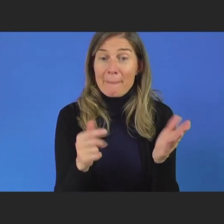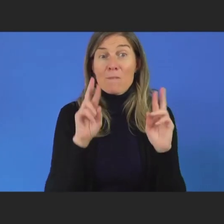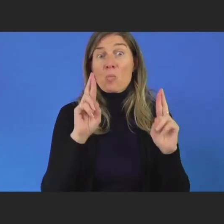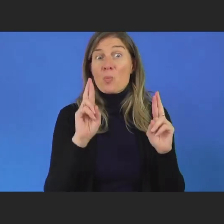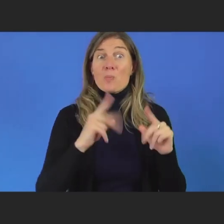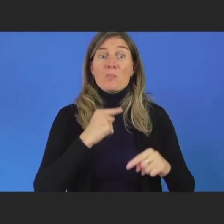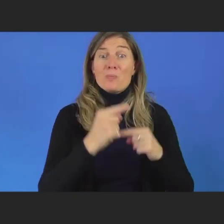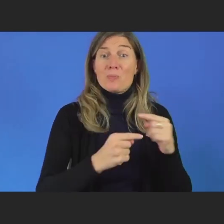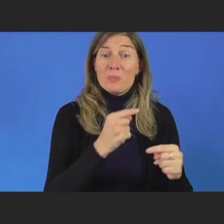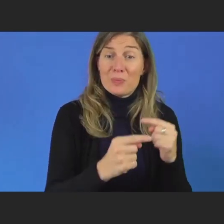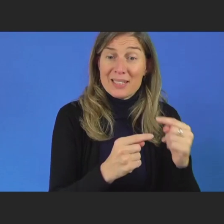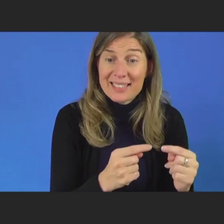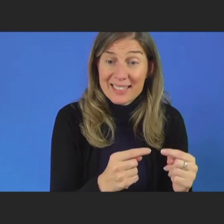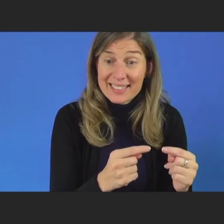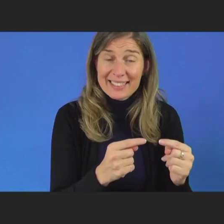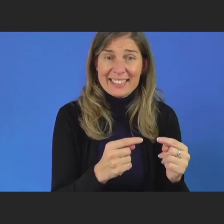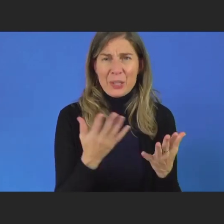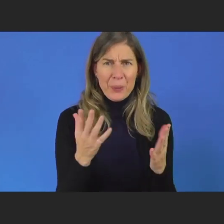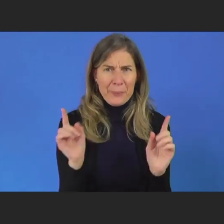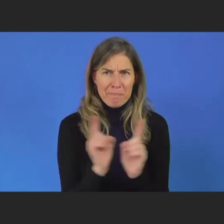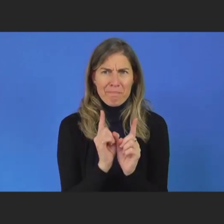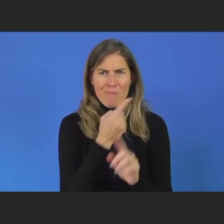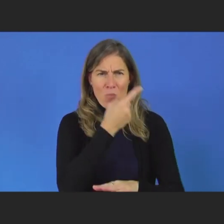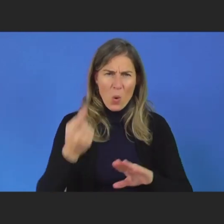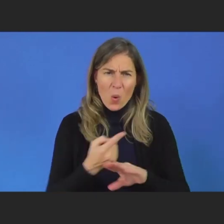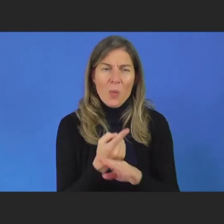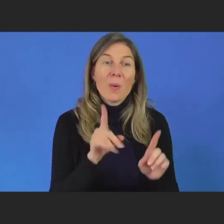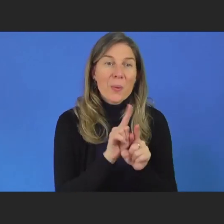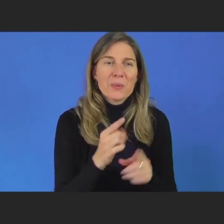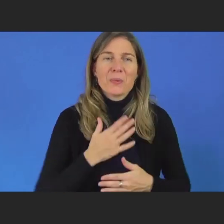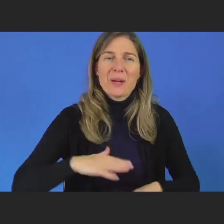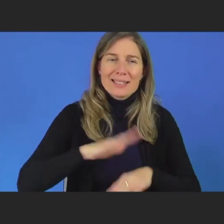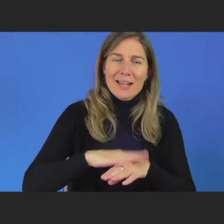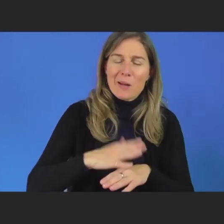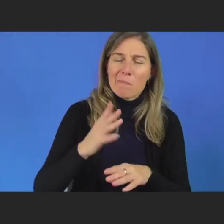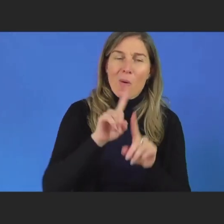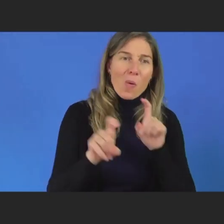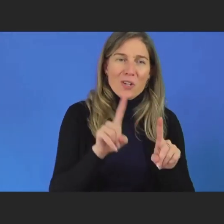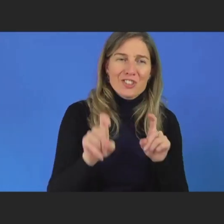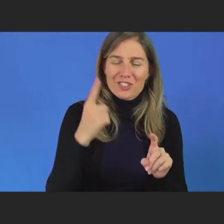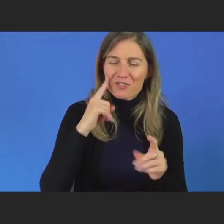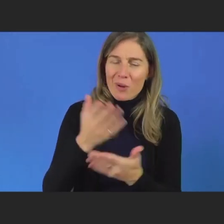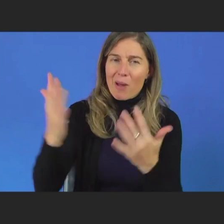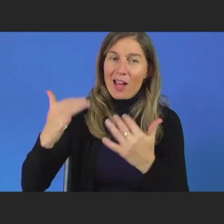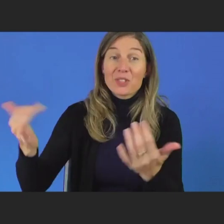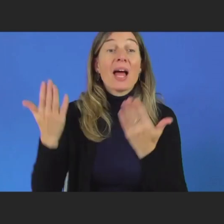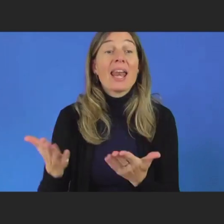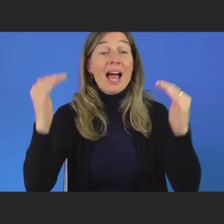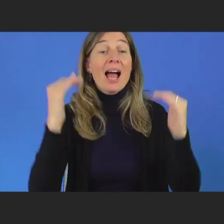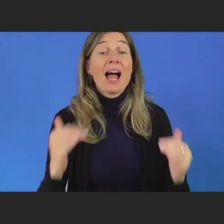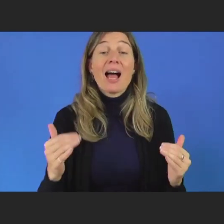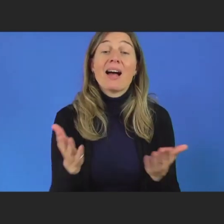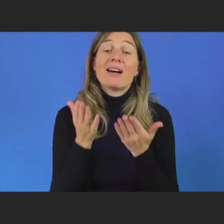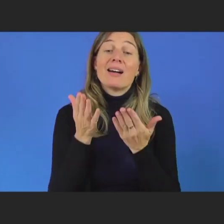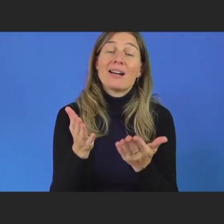We only have an hour, and we want to leave time for some questions from the audience. So I will move on to Mohammed Shabia.